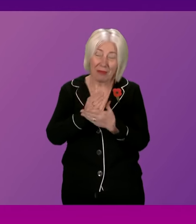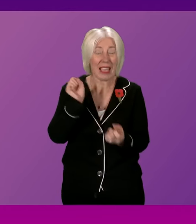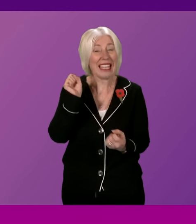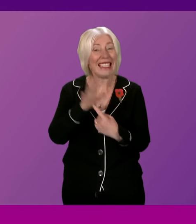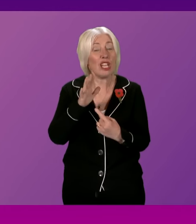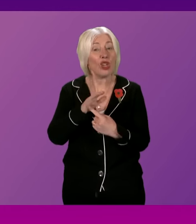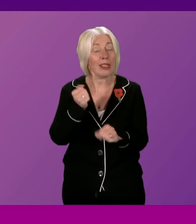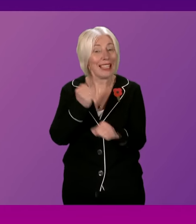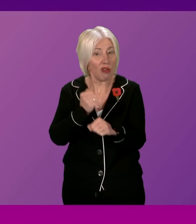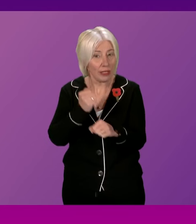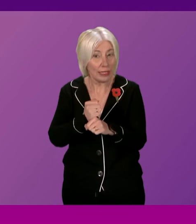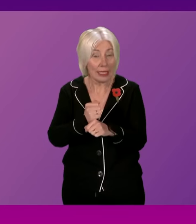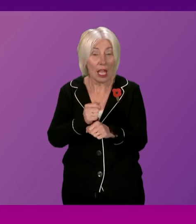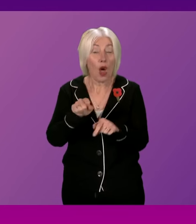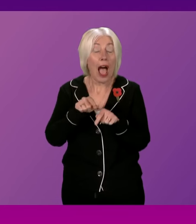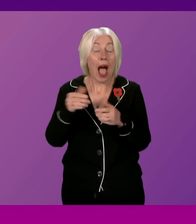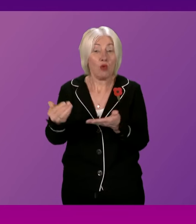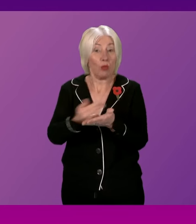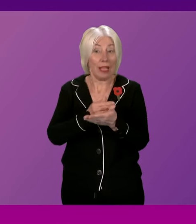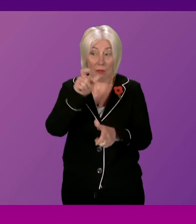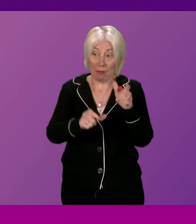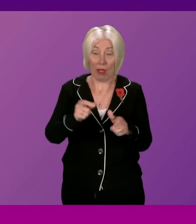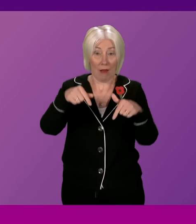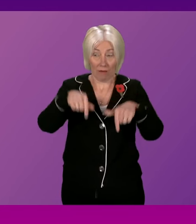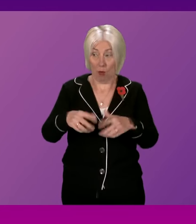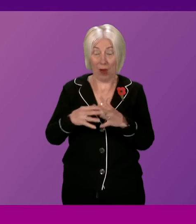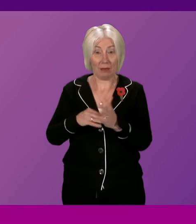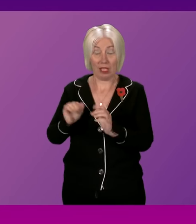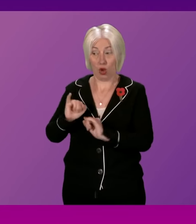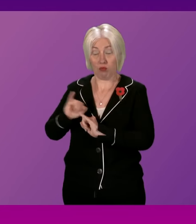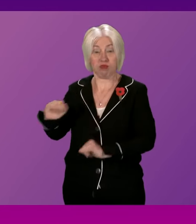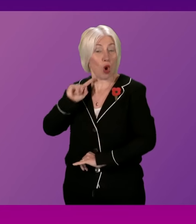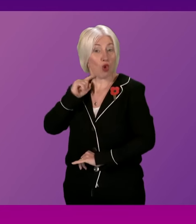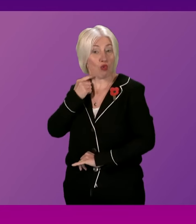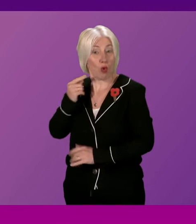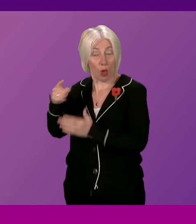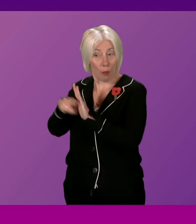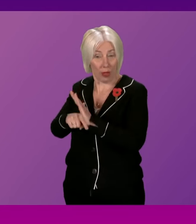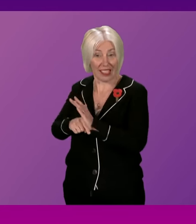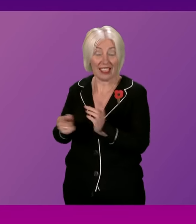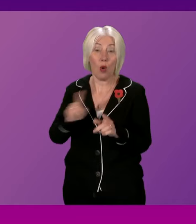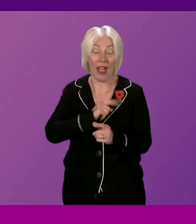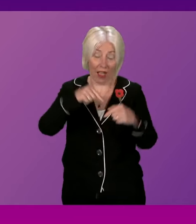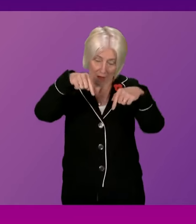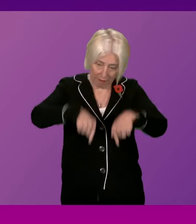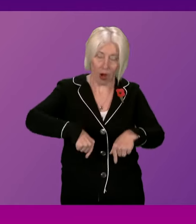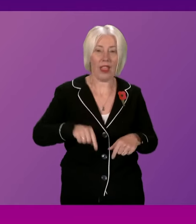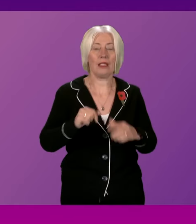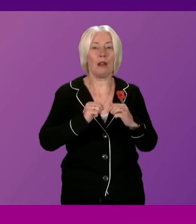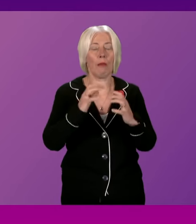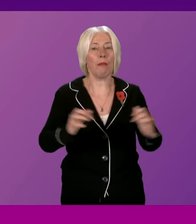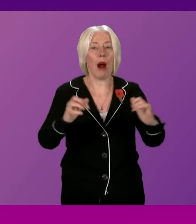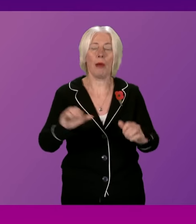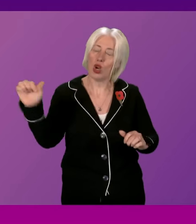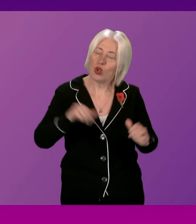only way to protect people in Scotland from Westminster's cruel policies is for this Parliament to have the full powers of